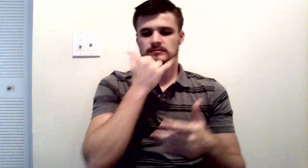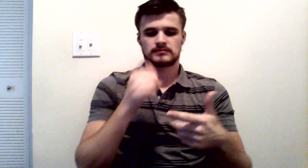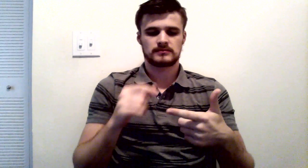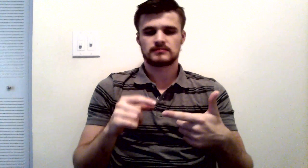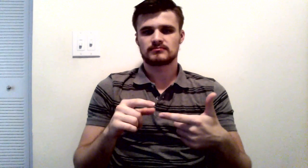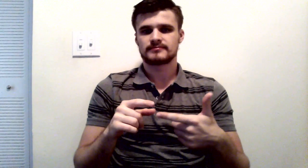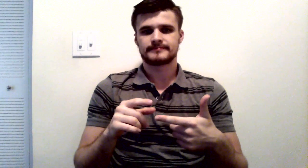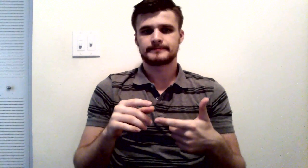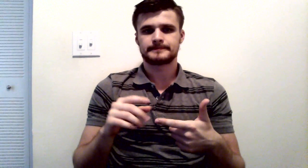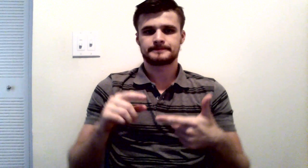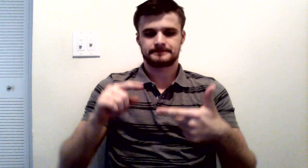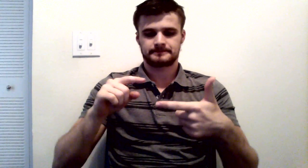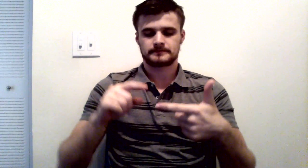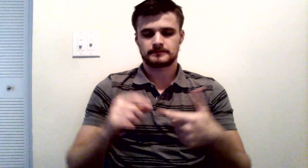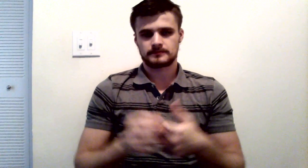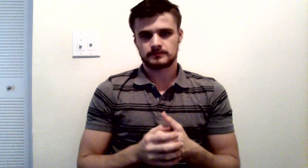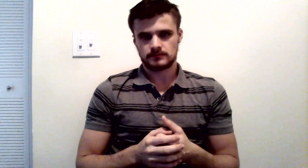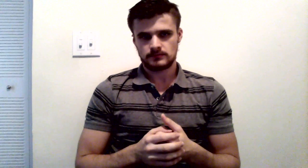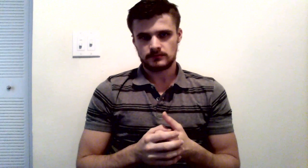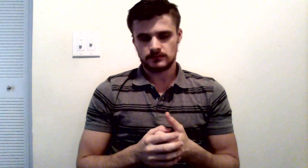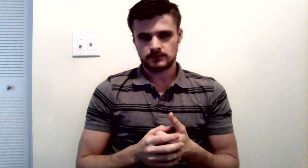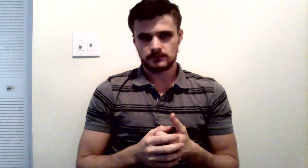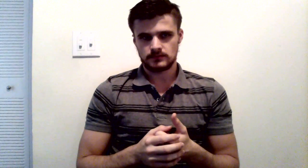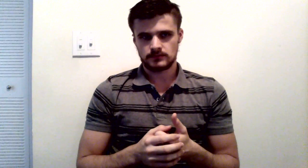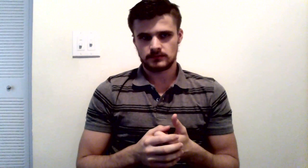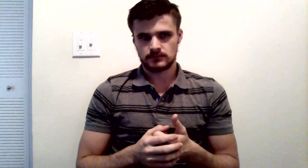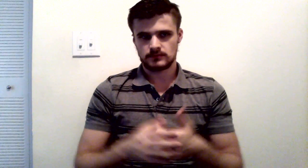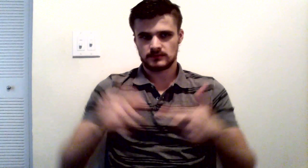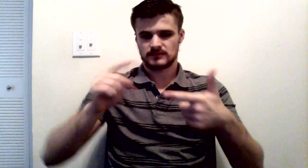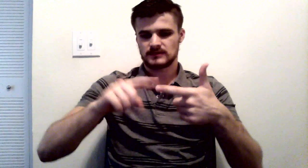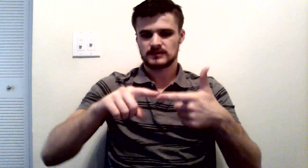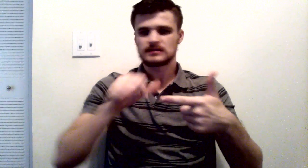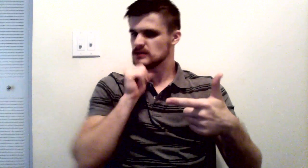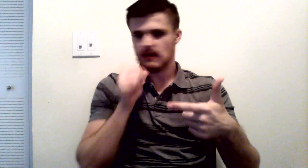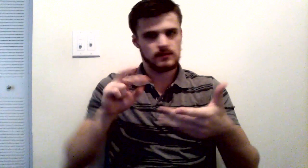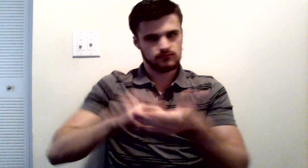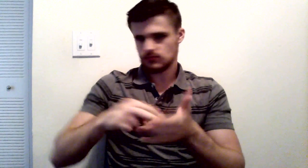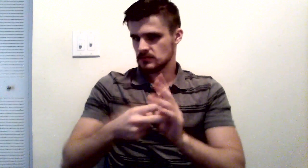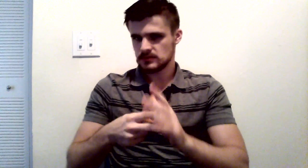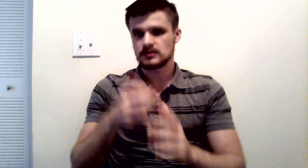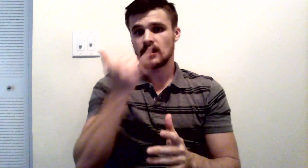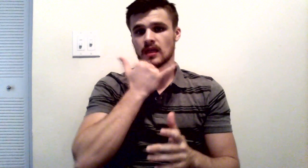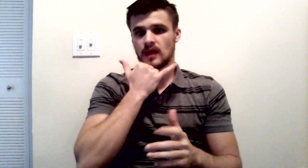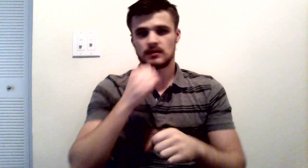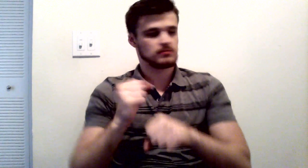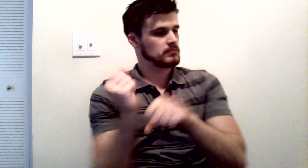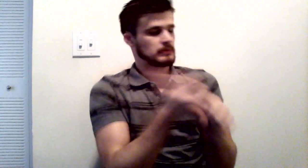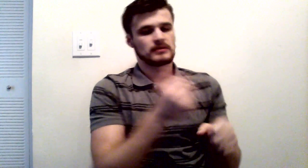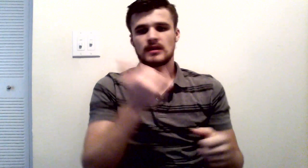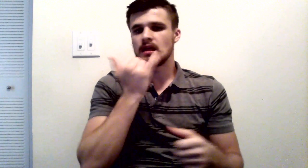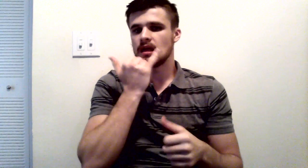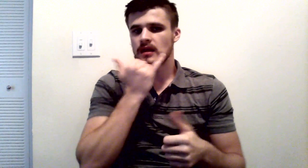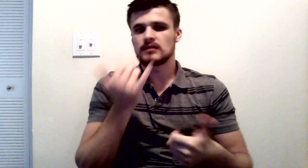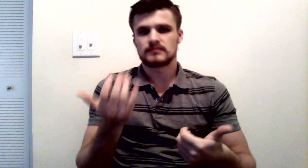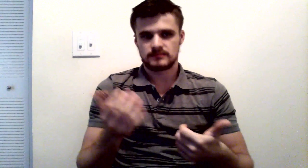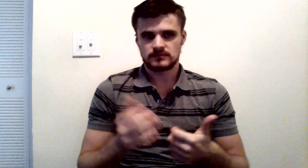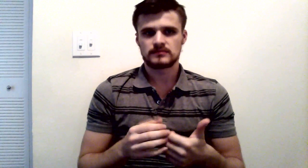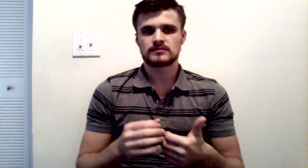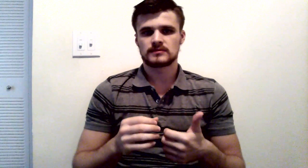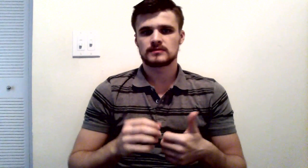If you intended to hit them in the head with the bat, then you would have had the mens rea and it would have been a crime. But because you were sitting there swinging